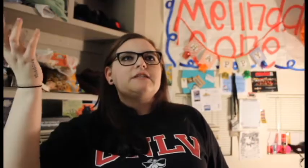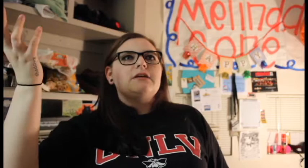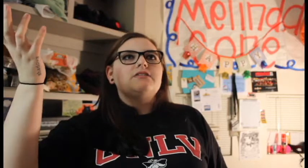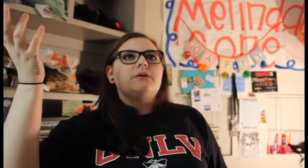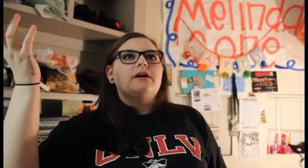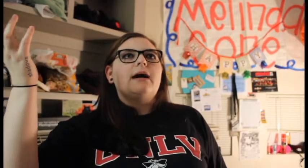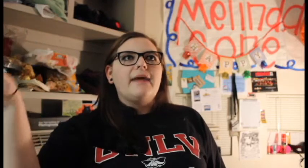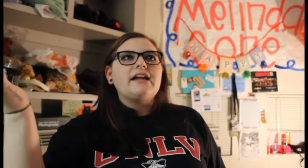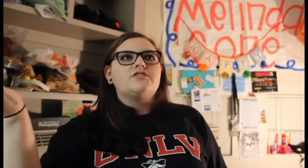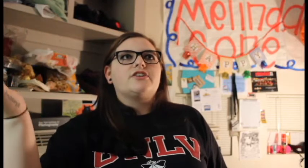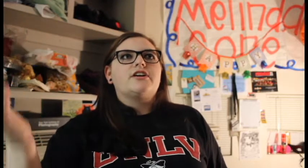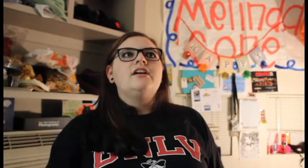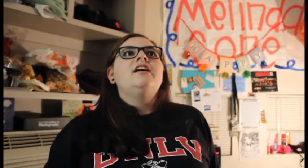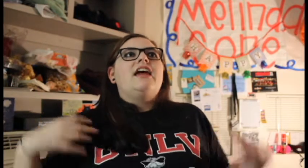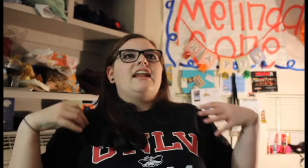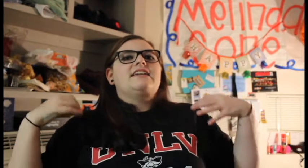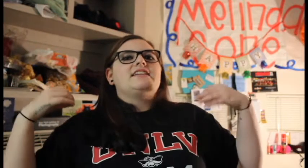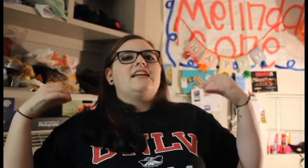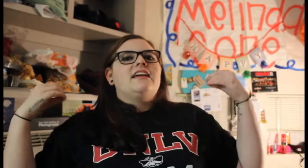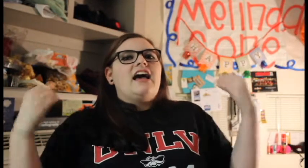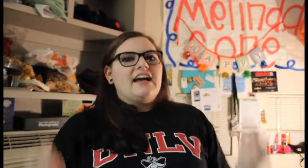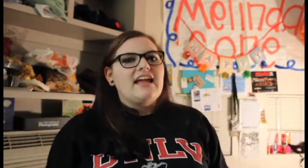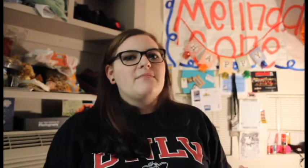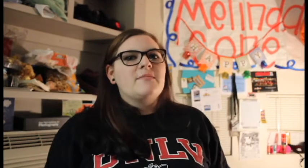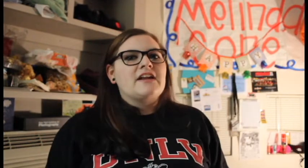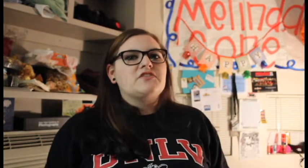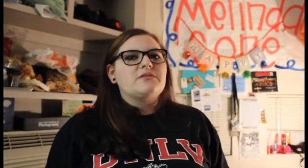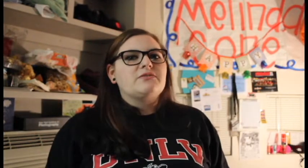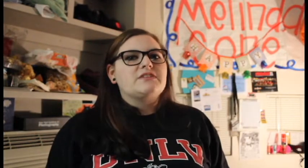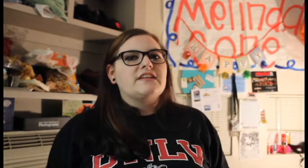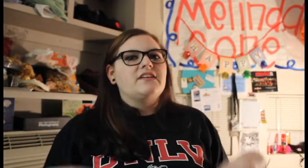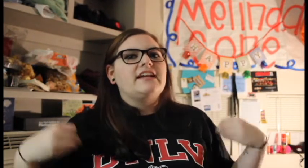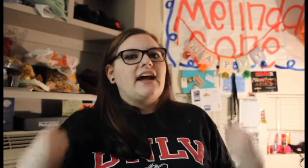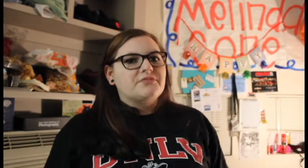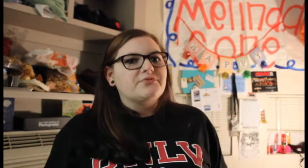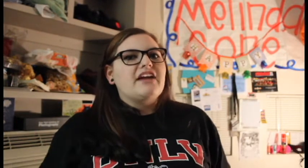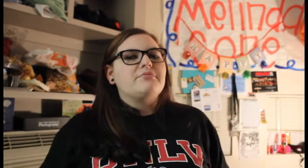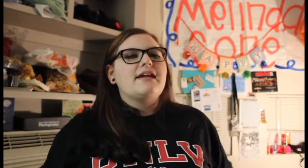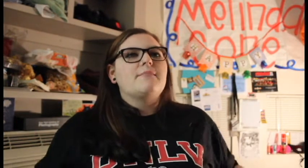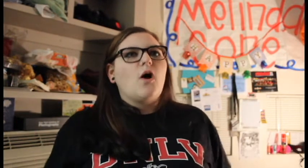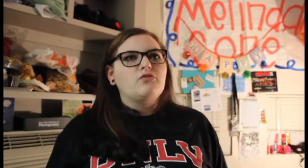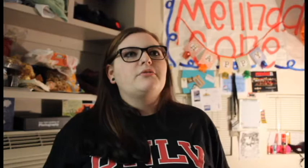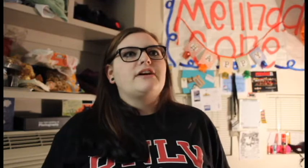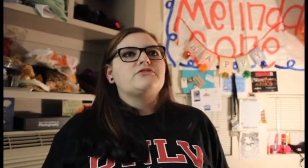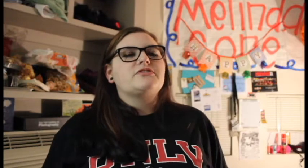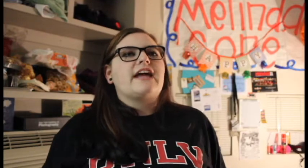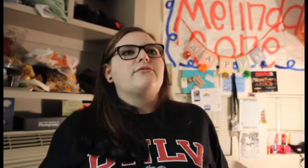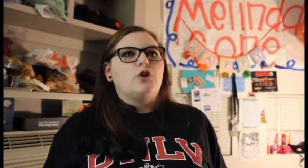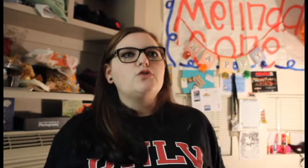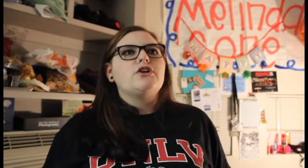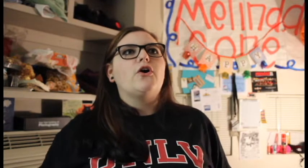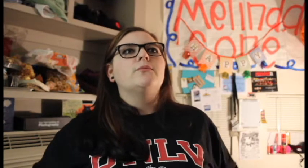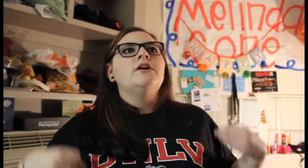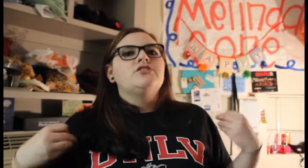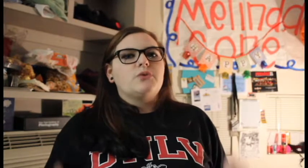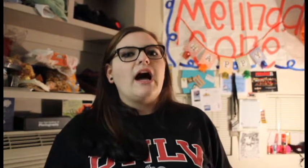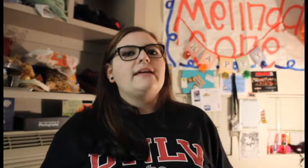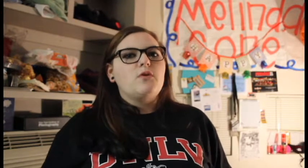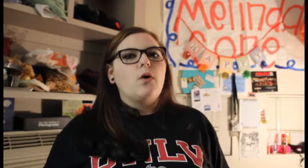speak to a manager and I said I am the manager of the facility. After 5 p.m. all the professional staff goes home so I am the one